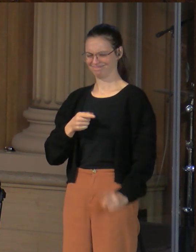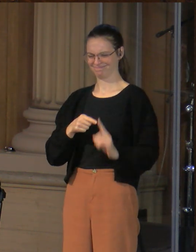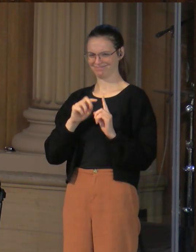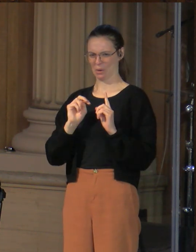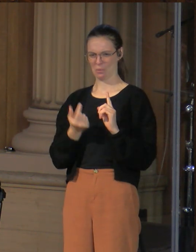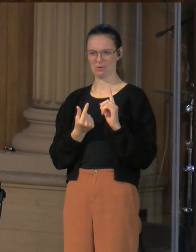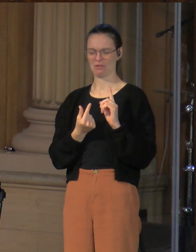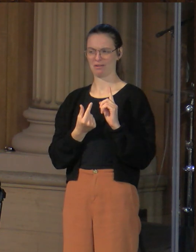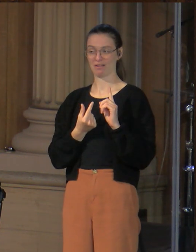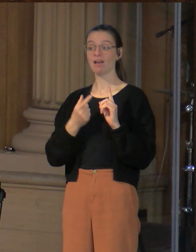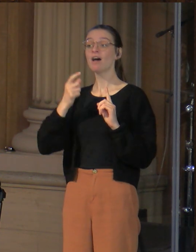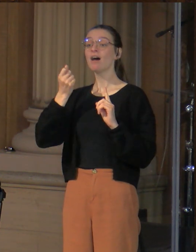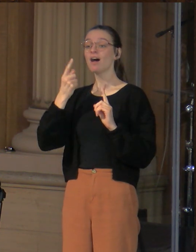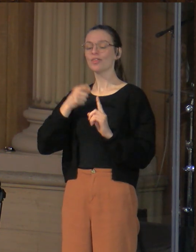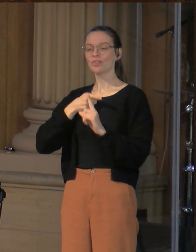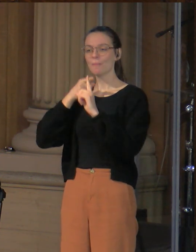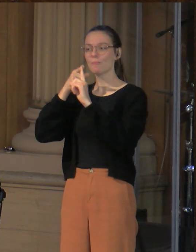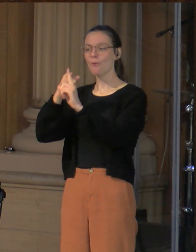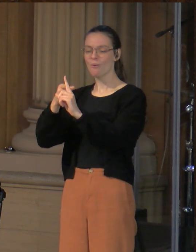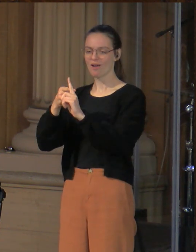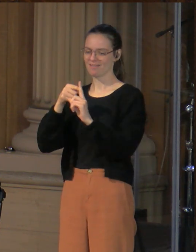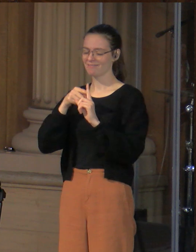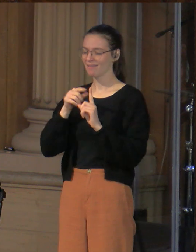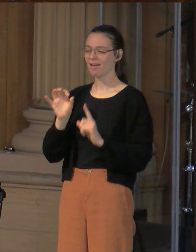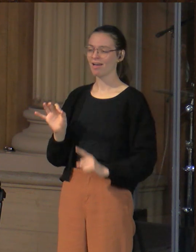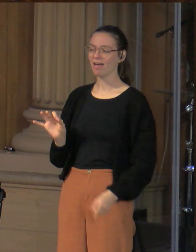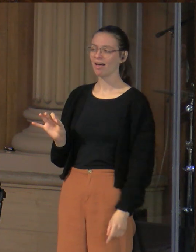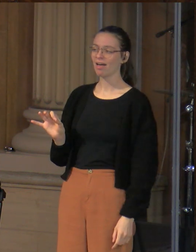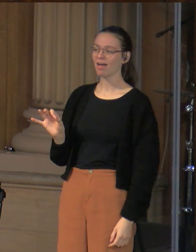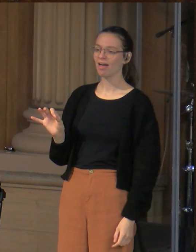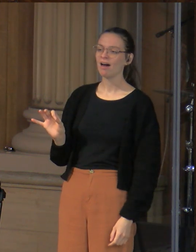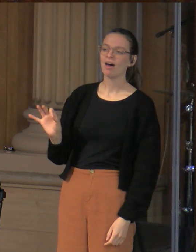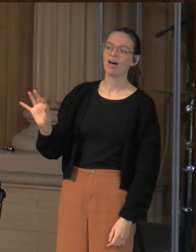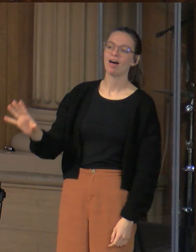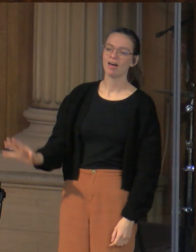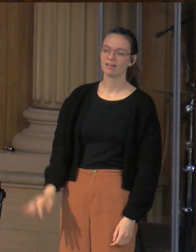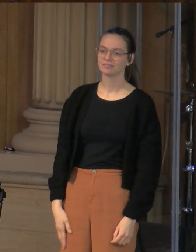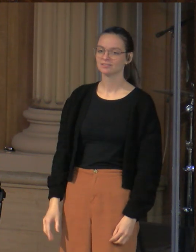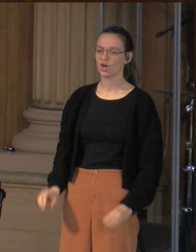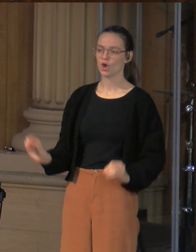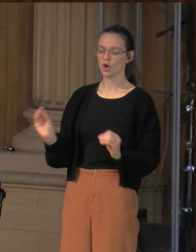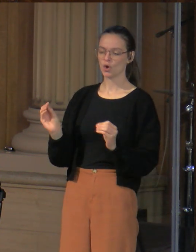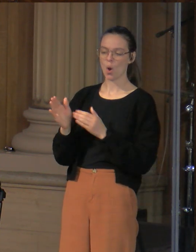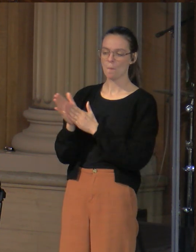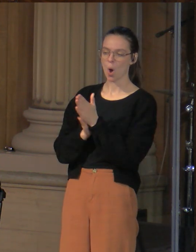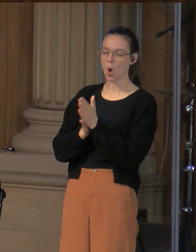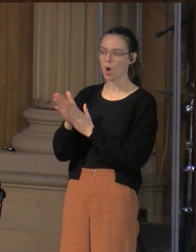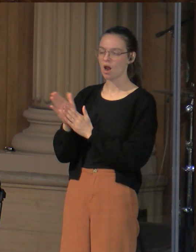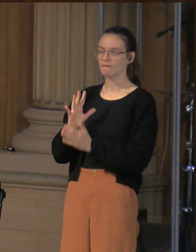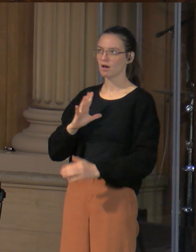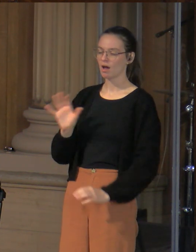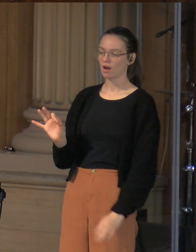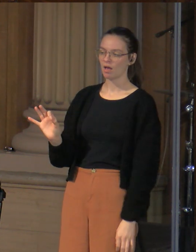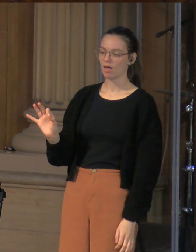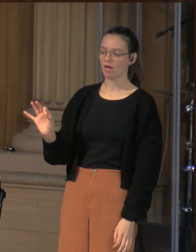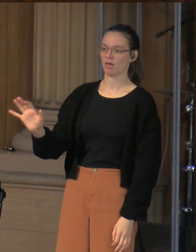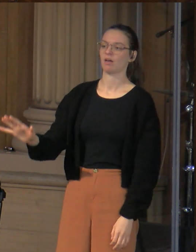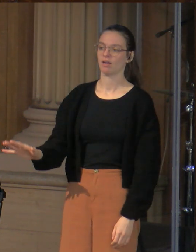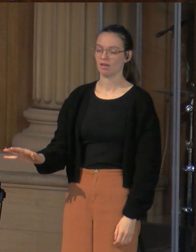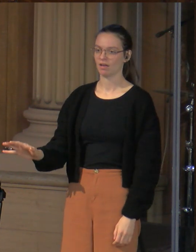But the point is, with that one, zero enthusiasm, phoning it in, prophet preaching to them, the Ninevites